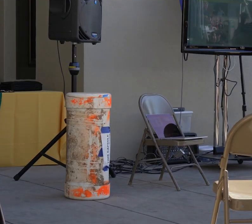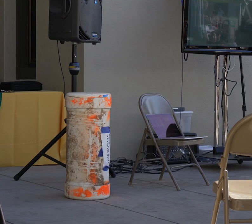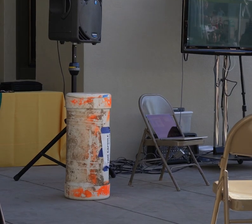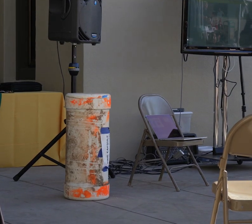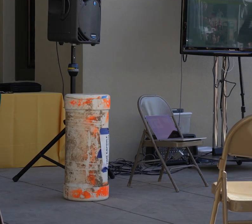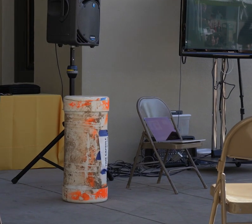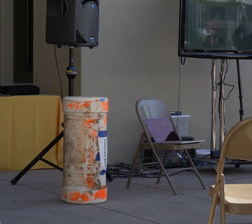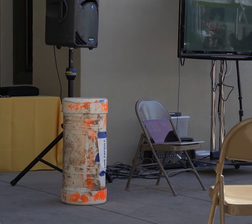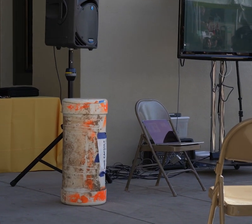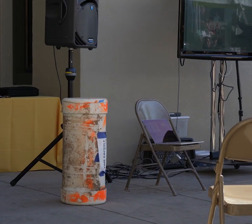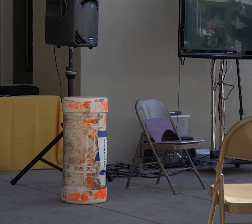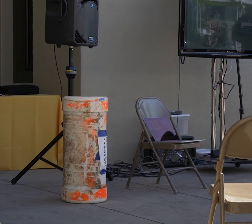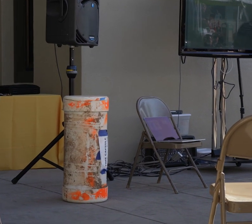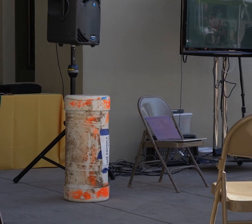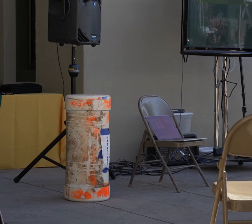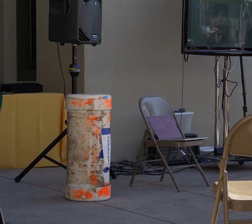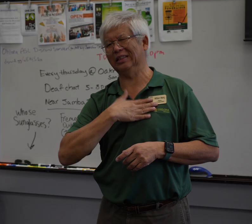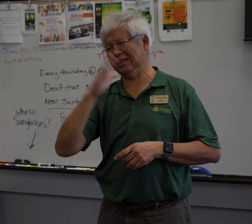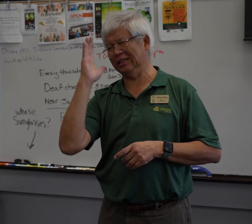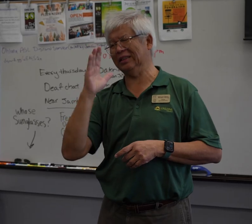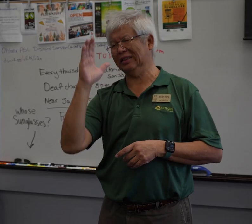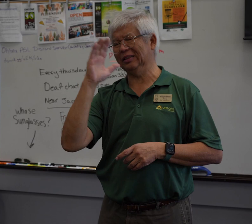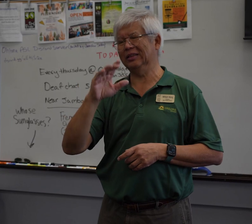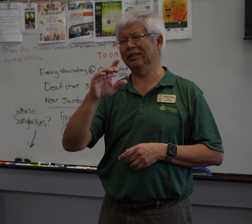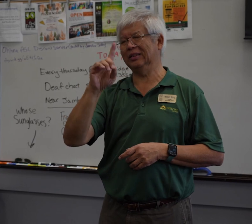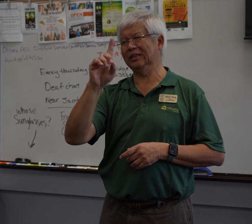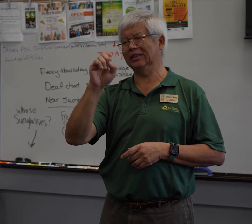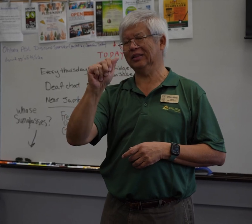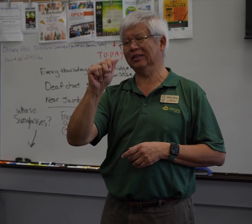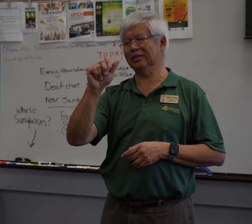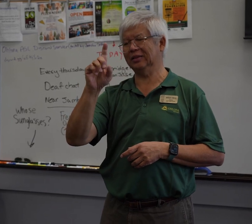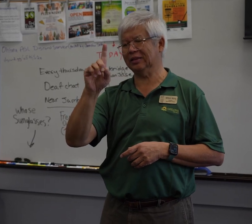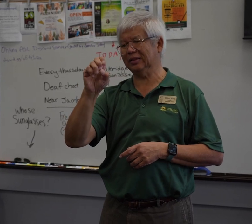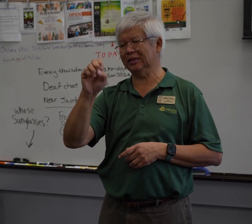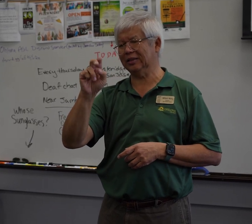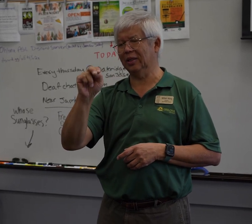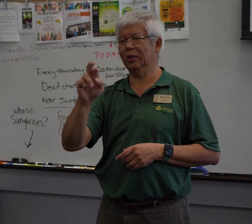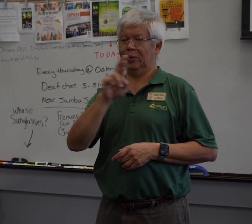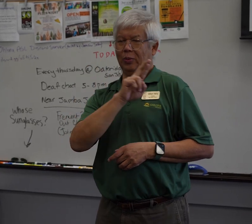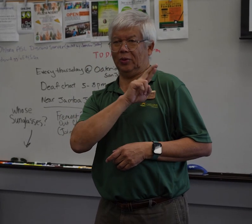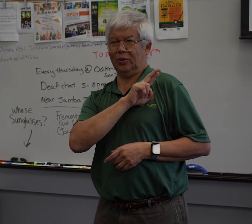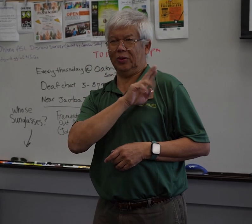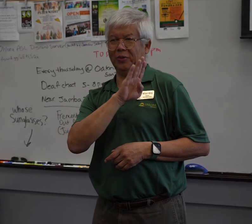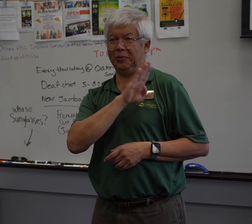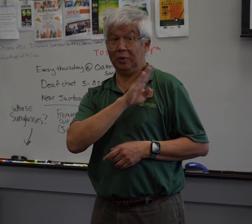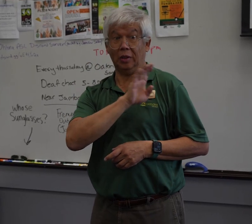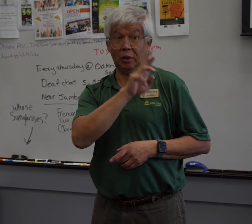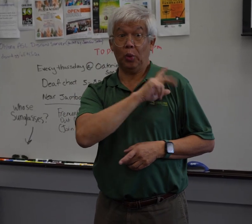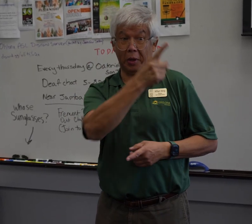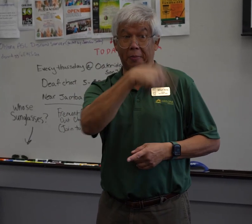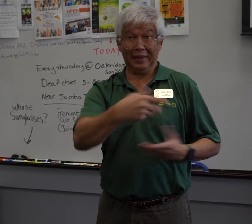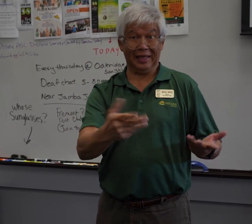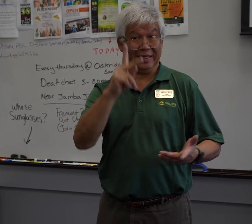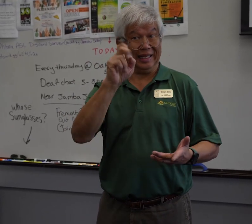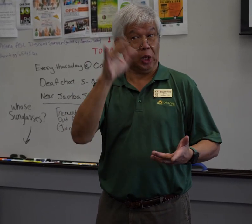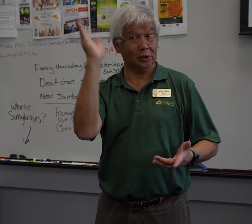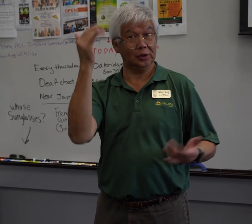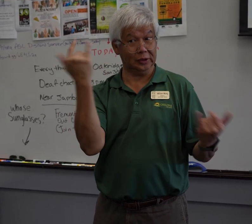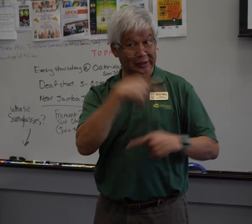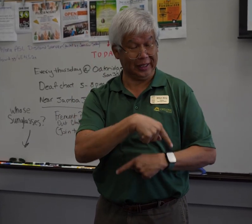Pride, they opened up a time capsule. I asked our then Dean, Ron Burdette, who by